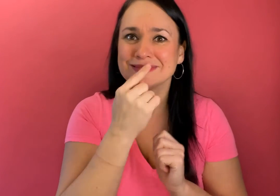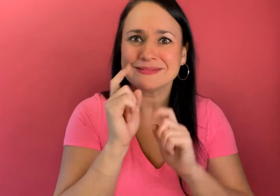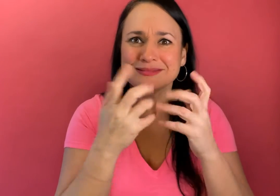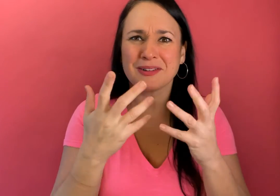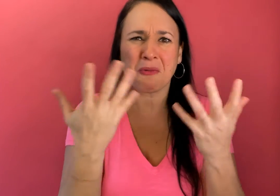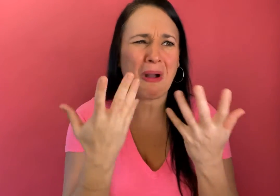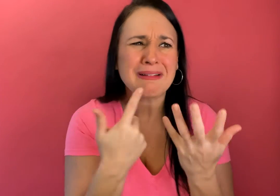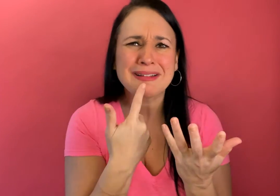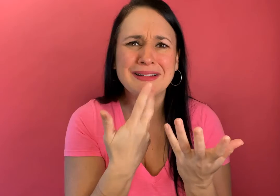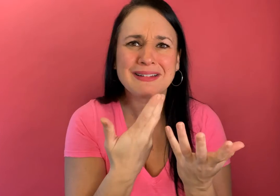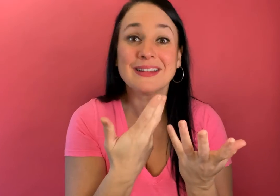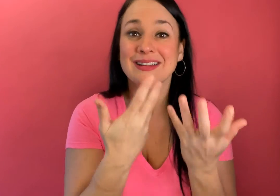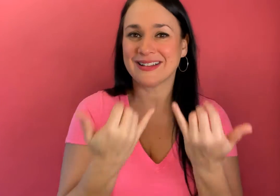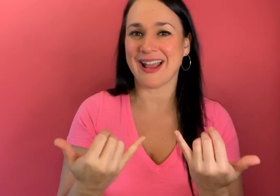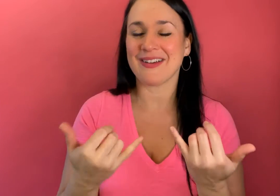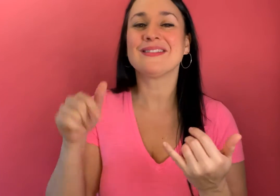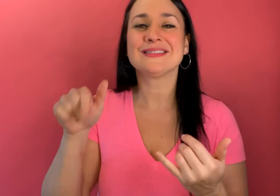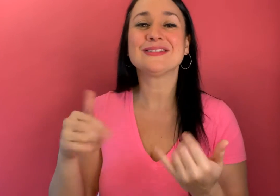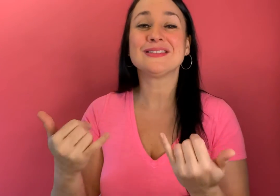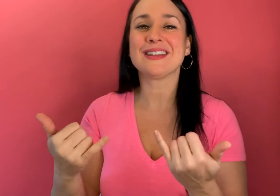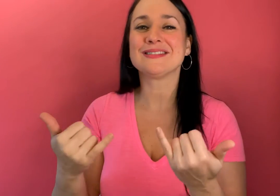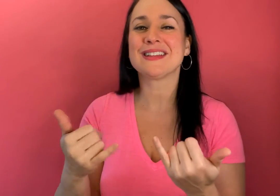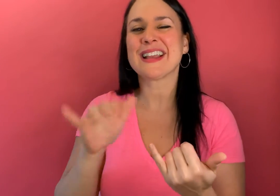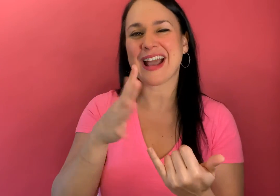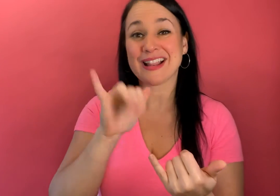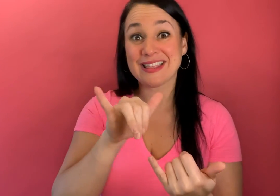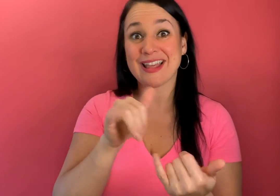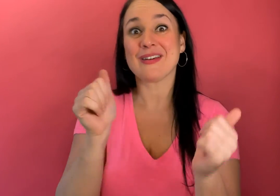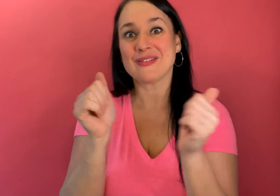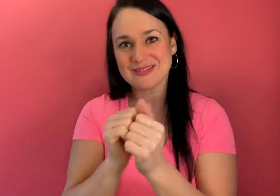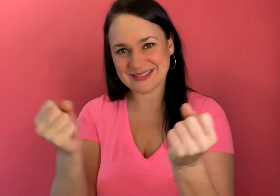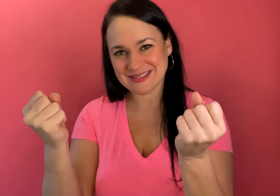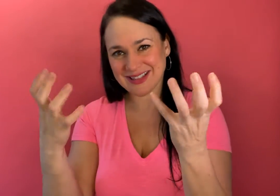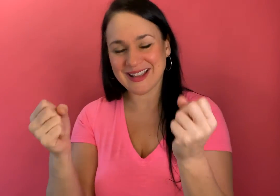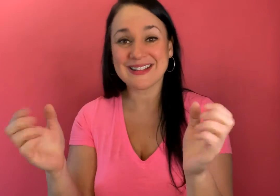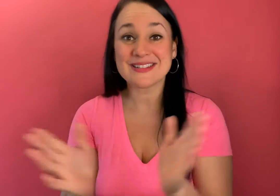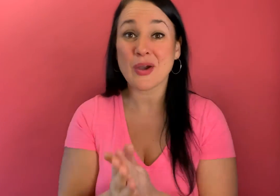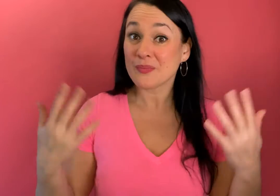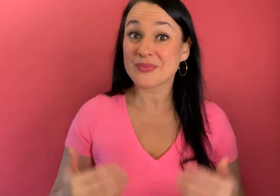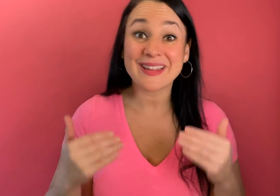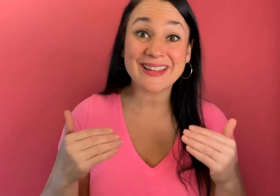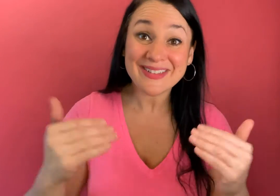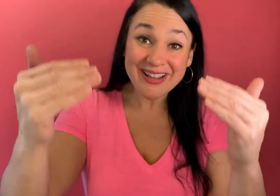like you're like what but now in this video it's kind of like that together with a word so let's do at this